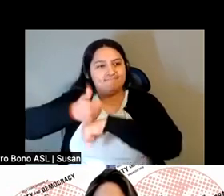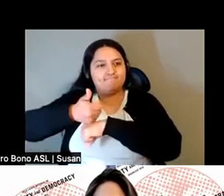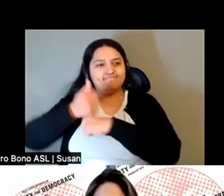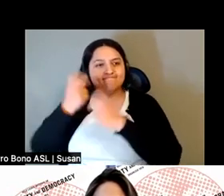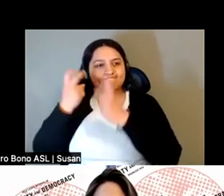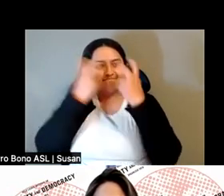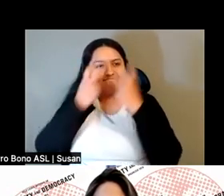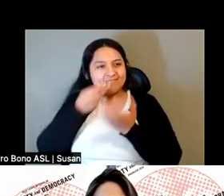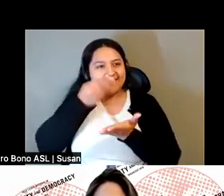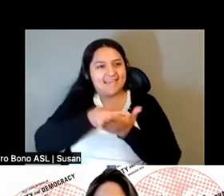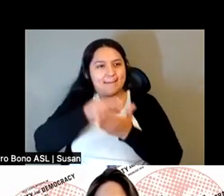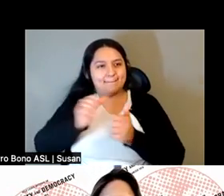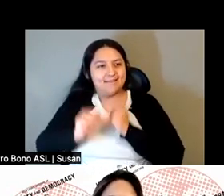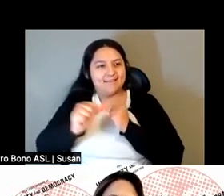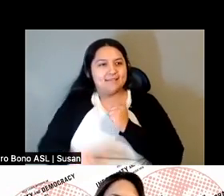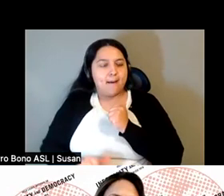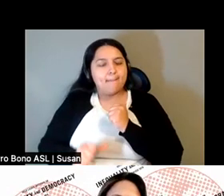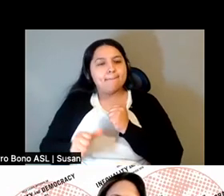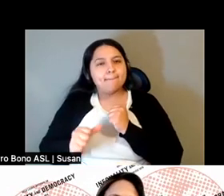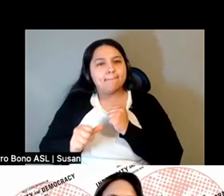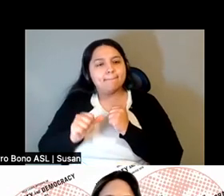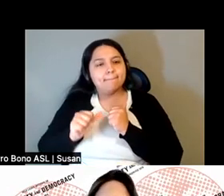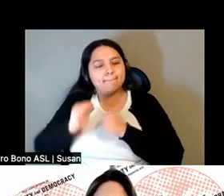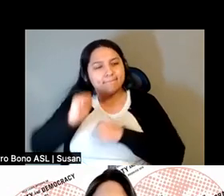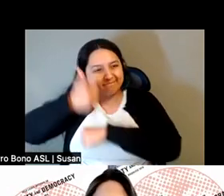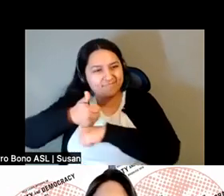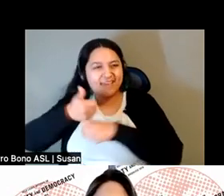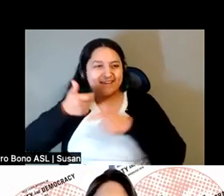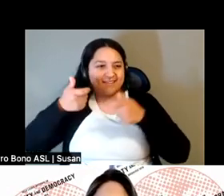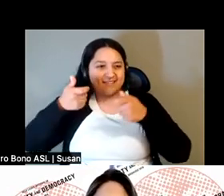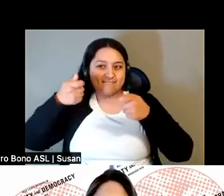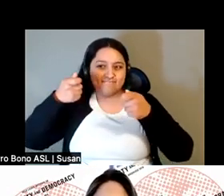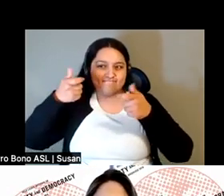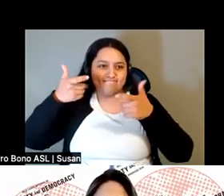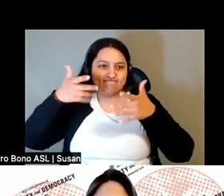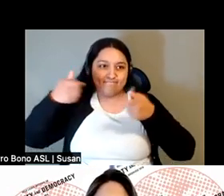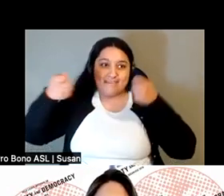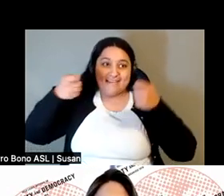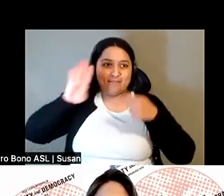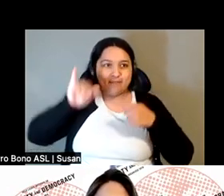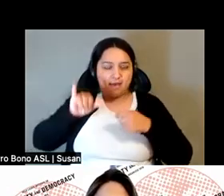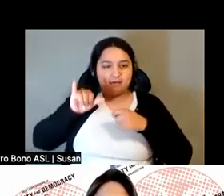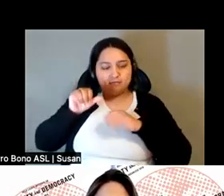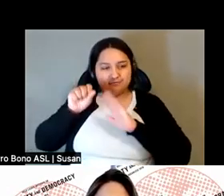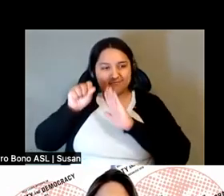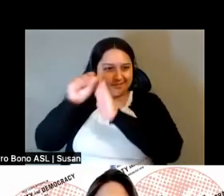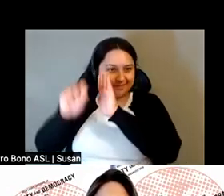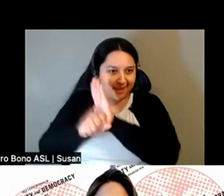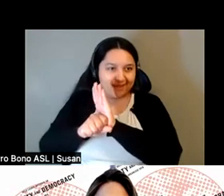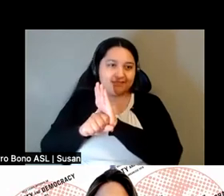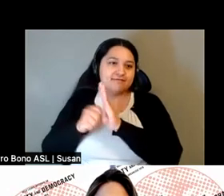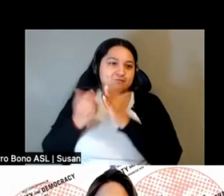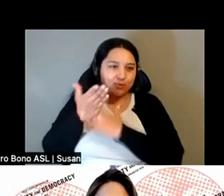and is mediated by the nation states. It's basically that the European settler colonial projects constructed and created